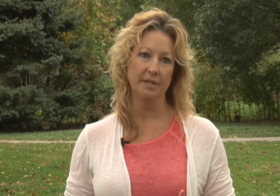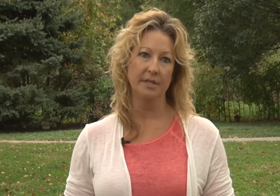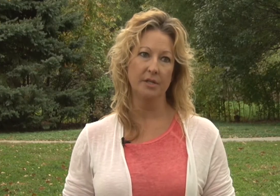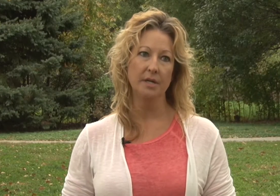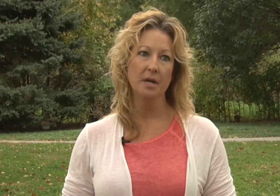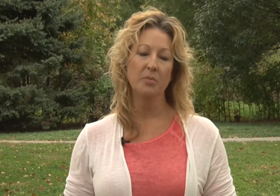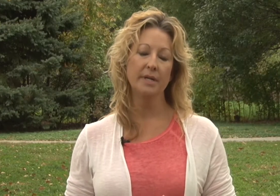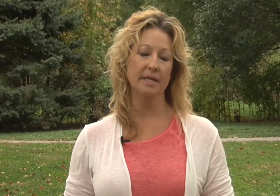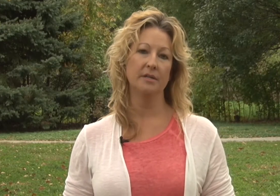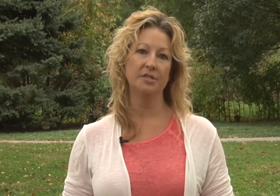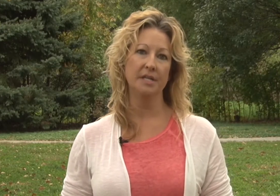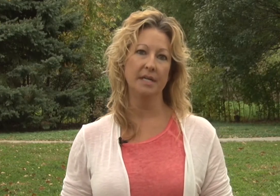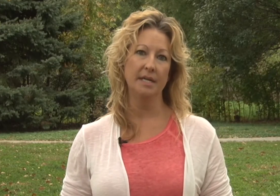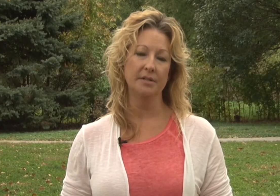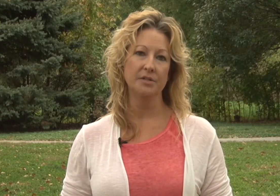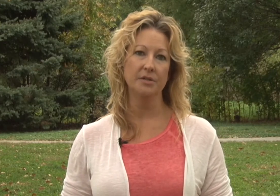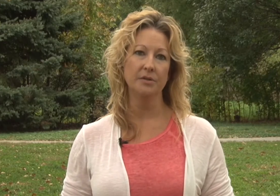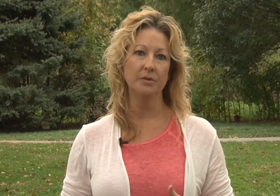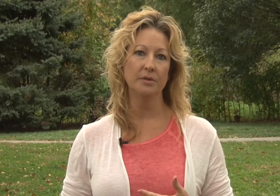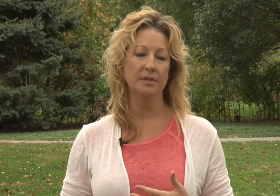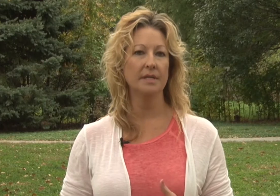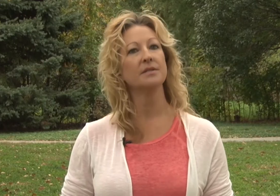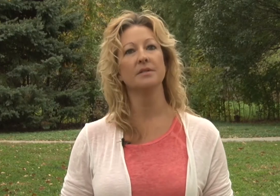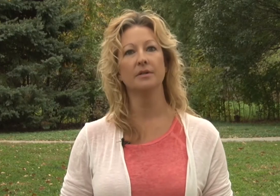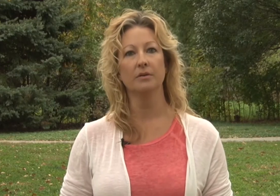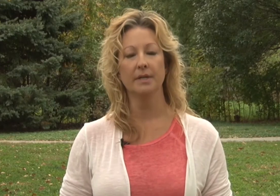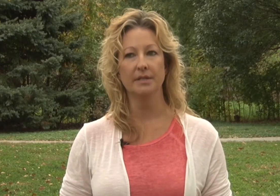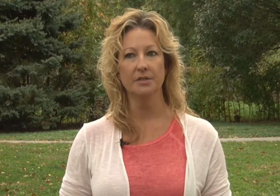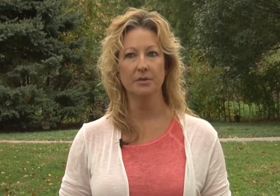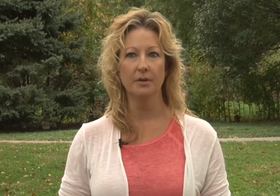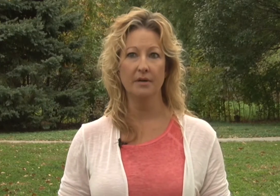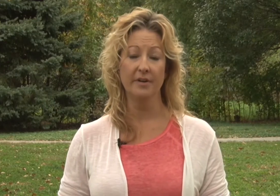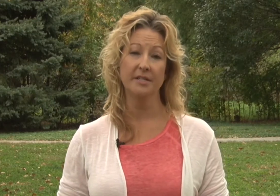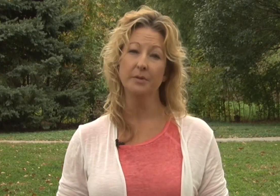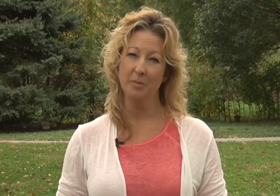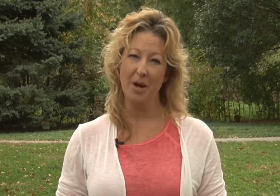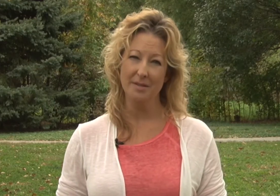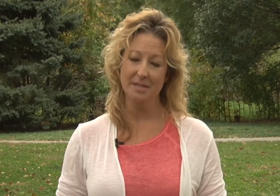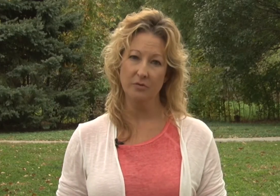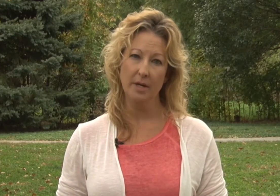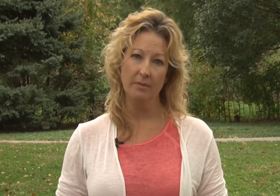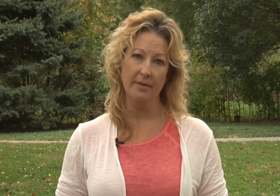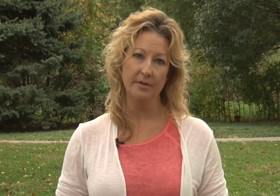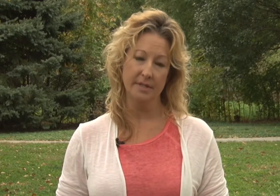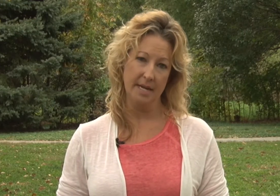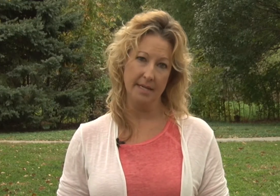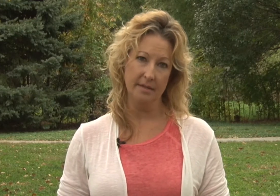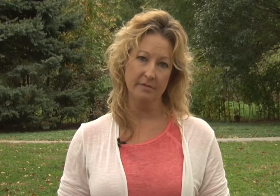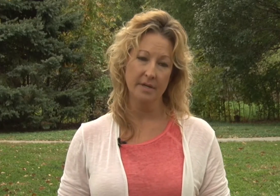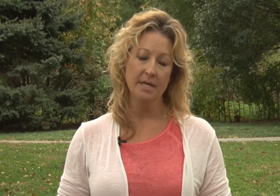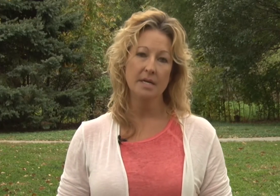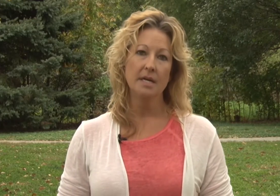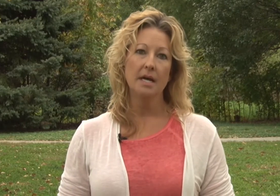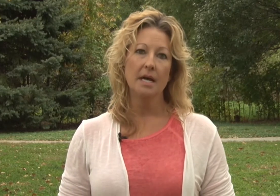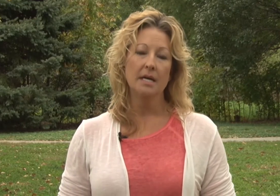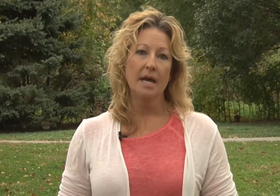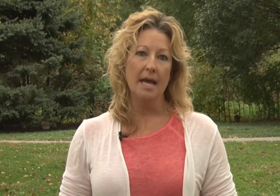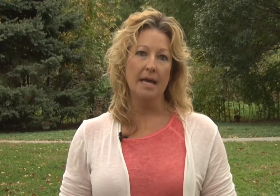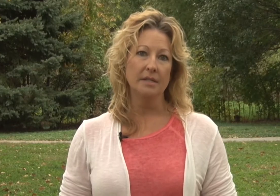that you're putting energy into things that are going to affect you in a positive way rather than negative. And